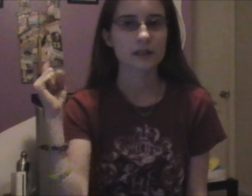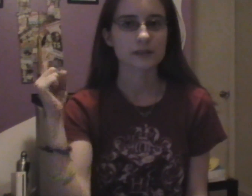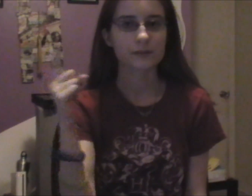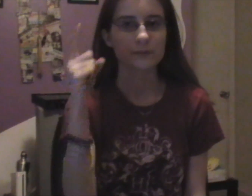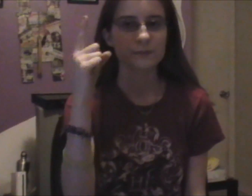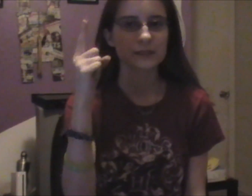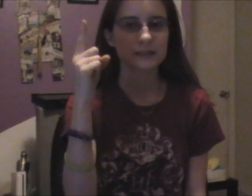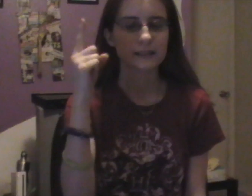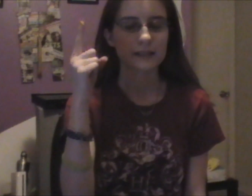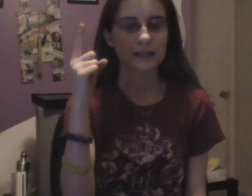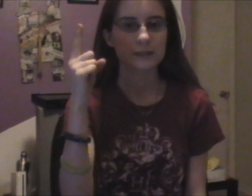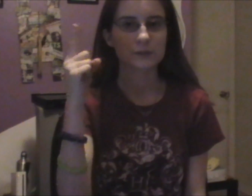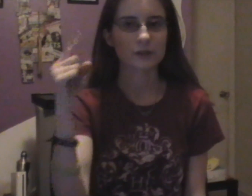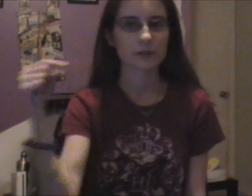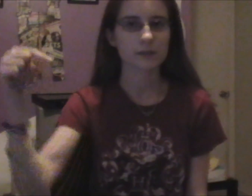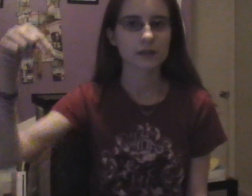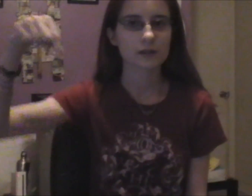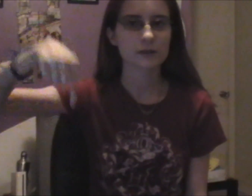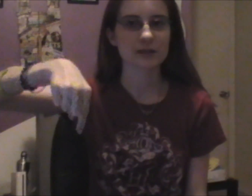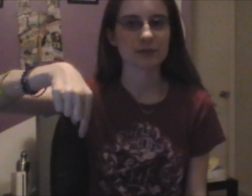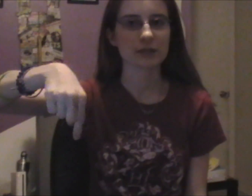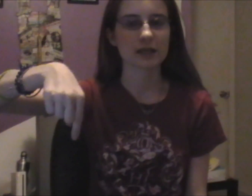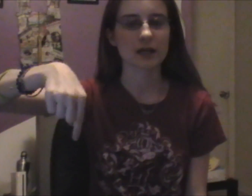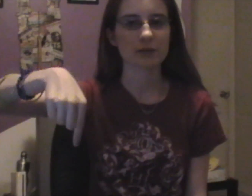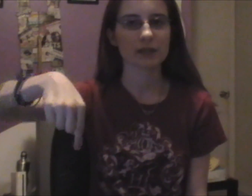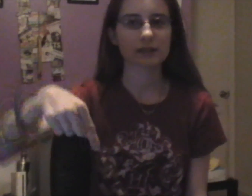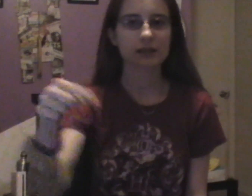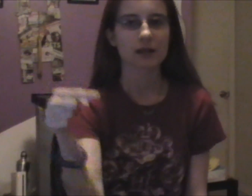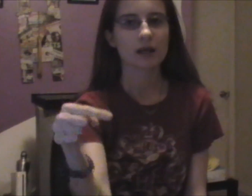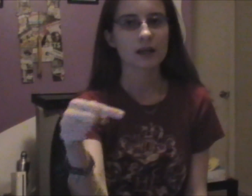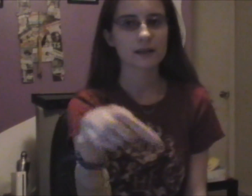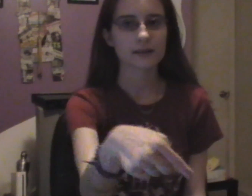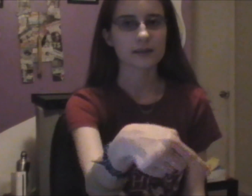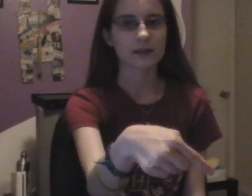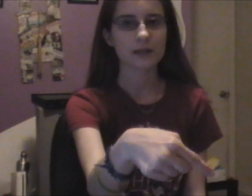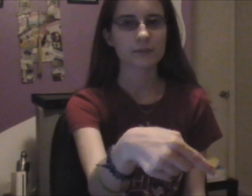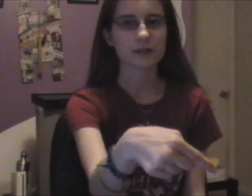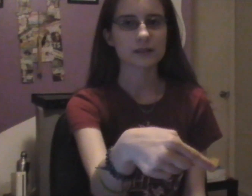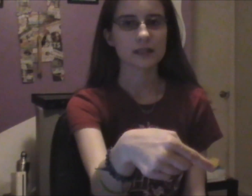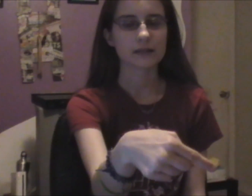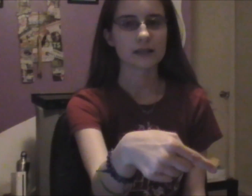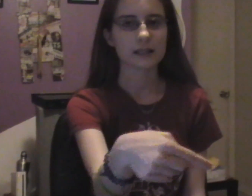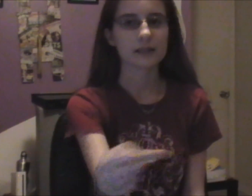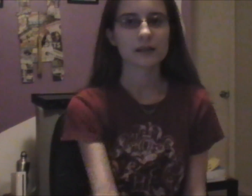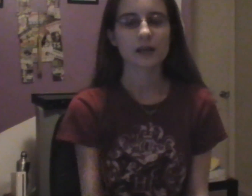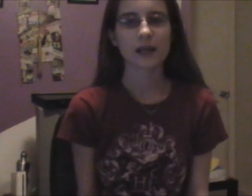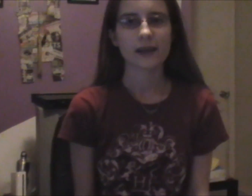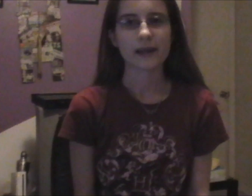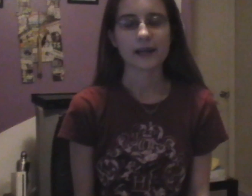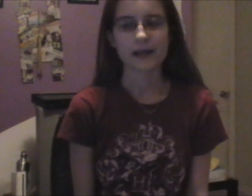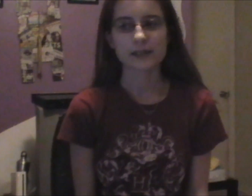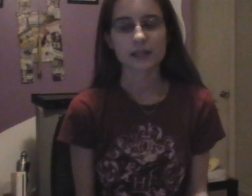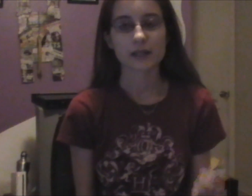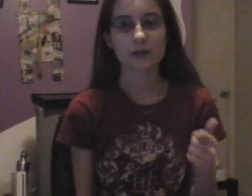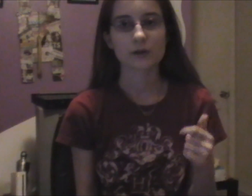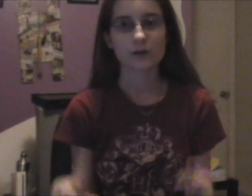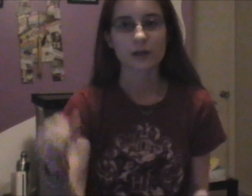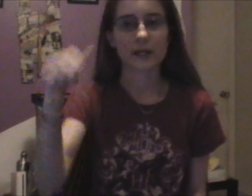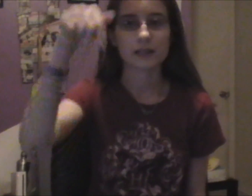So, please click that subscribe button. Leave me a comment. Click the like button down there. And I, and